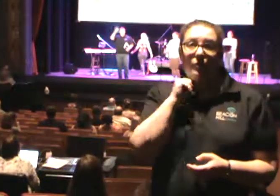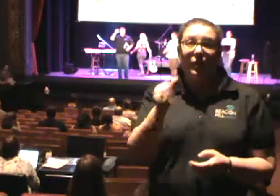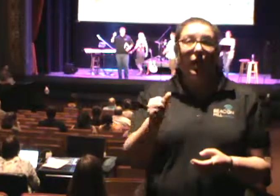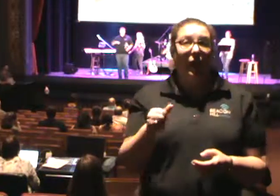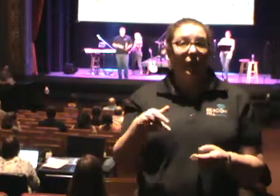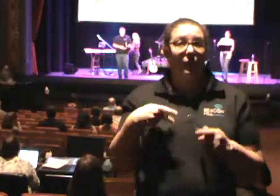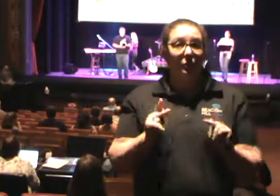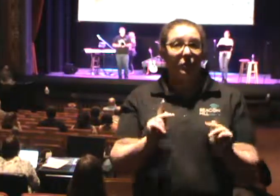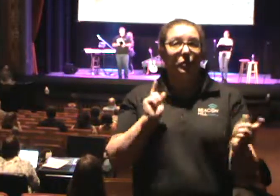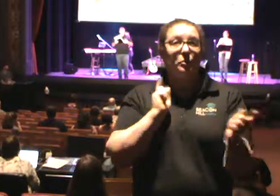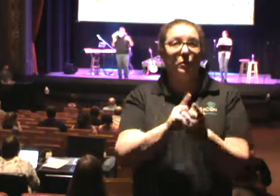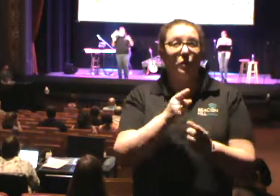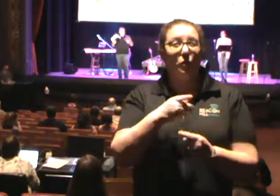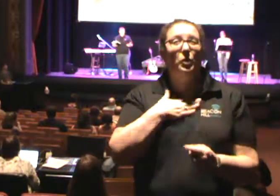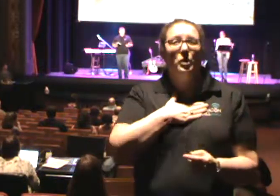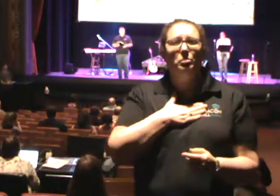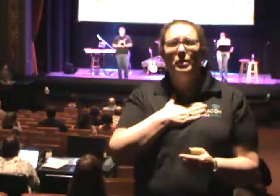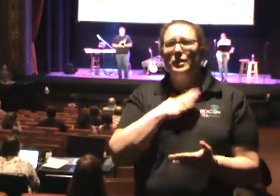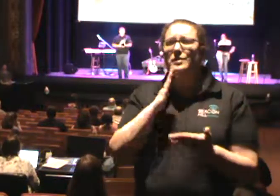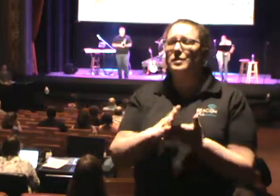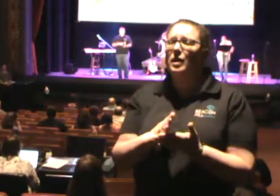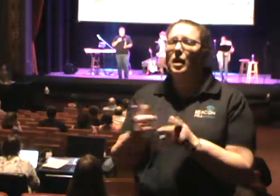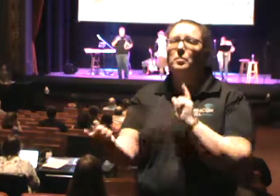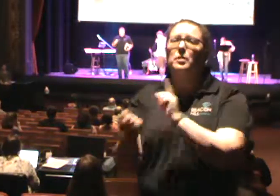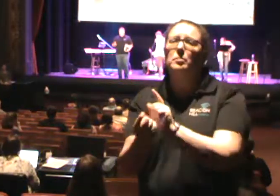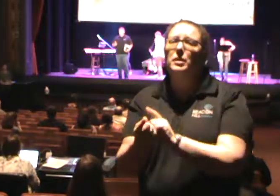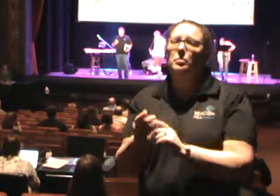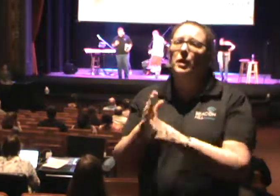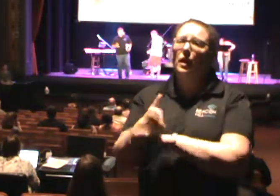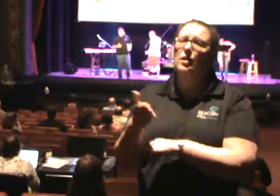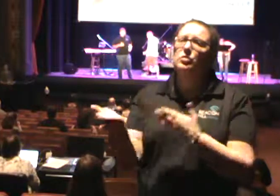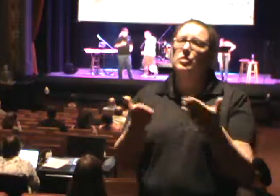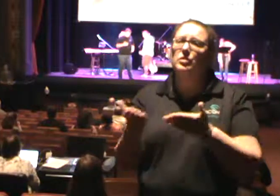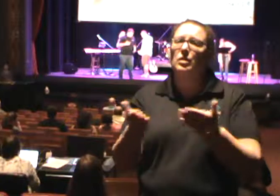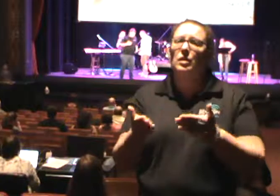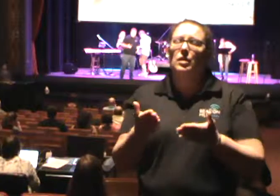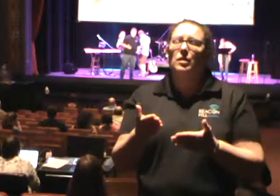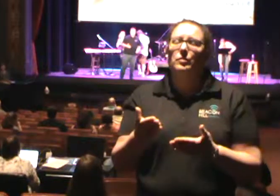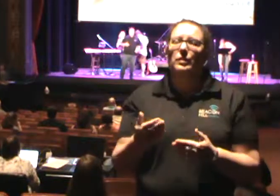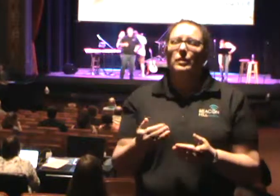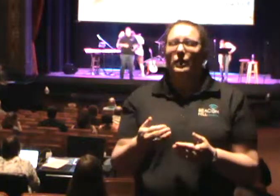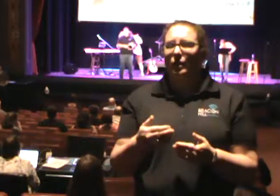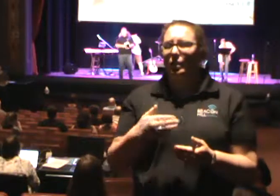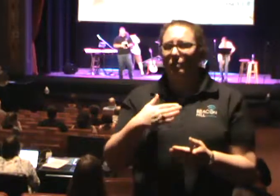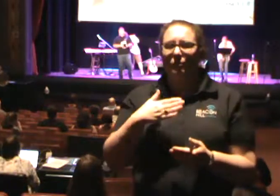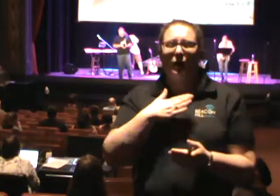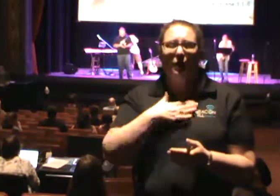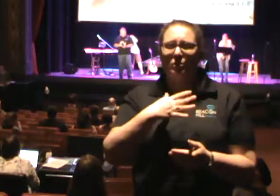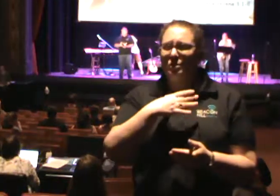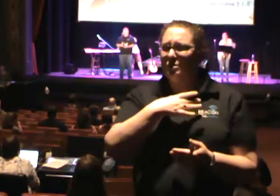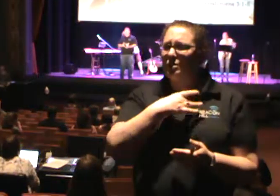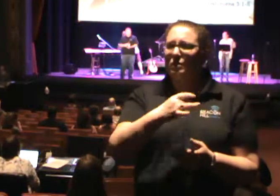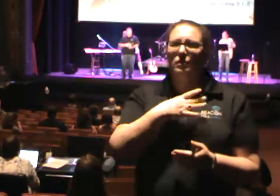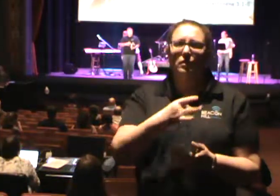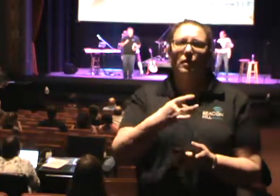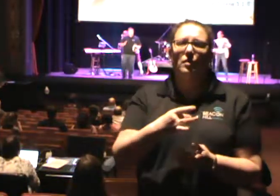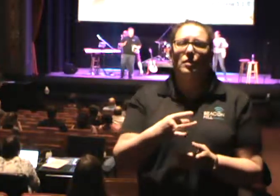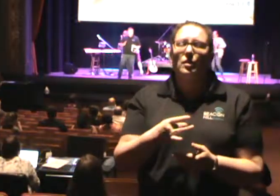stop by. I'll be out of the hallway after service. It would be just my privilege to be able to thank you personally for coming and see how we can minister to you and your